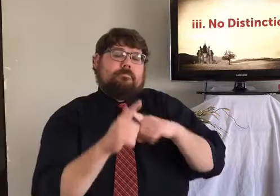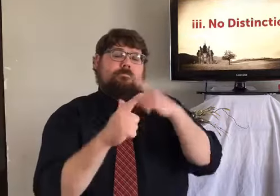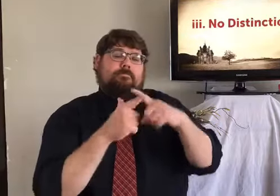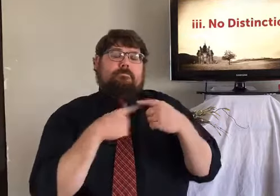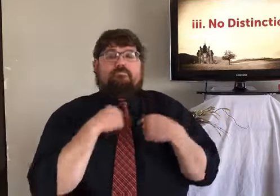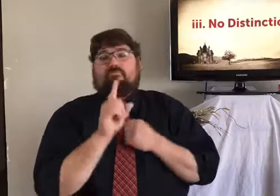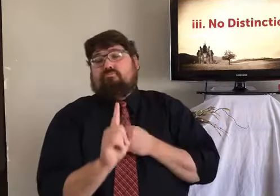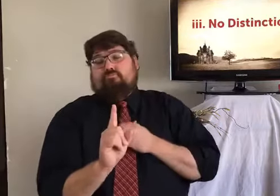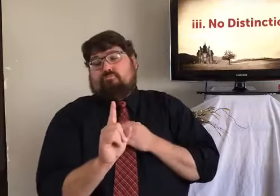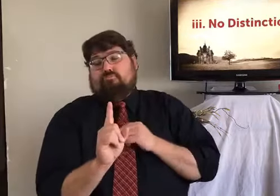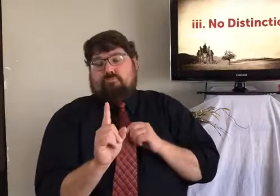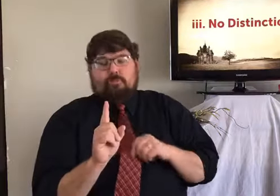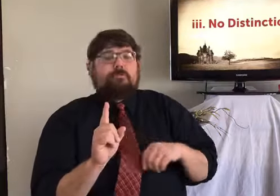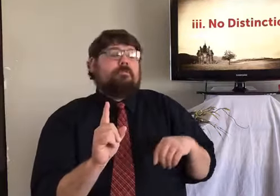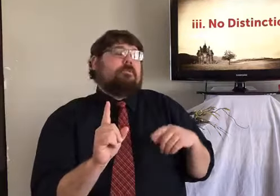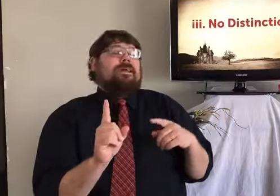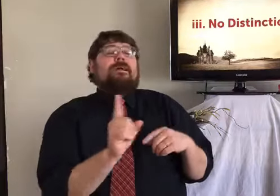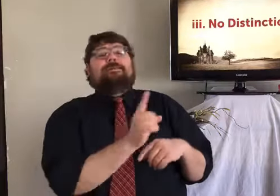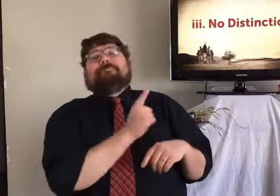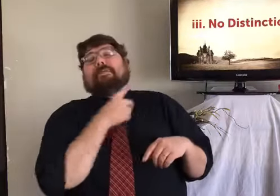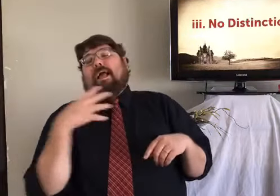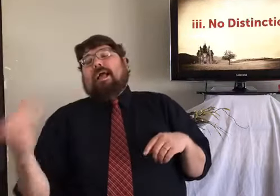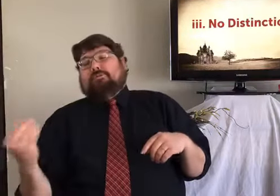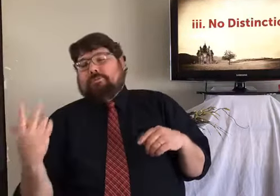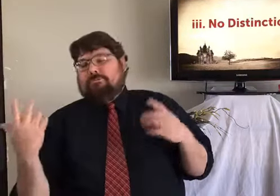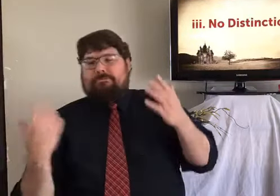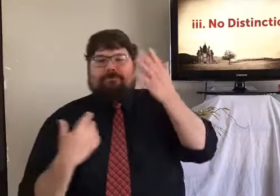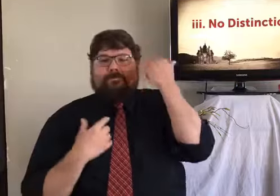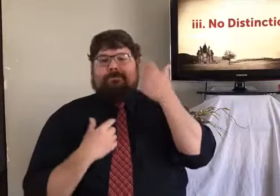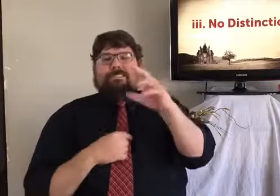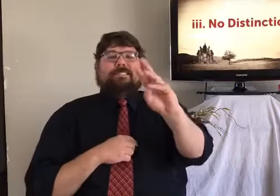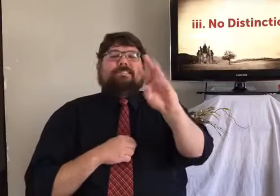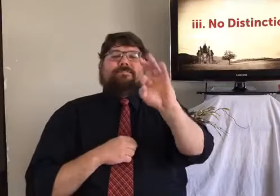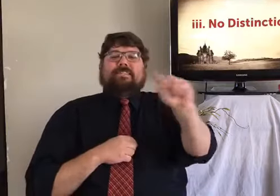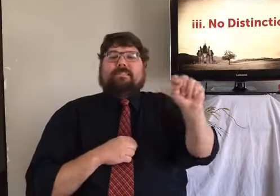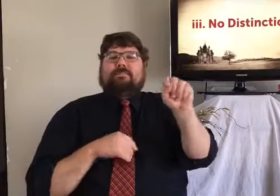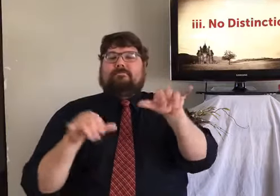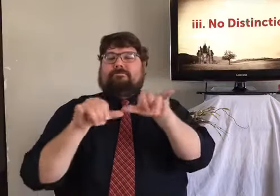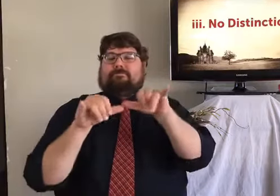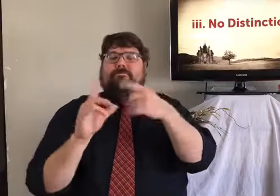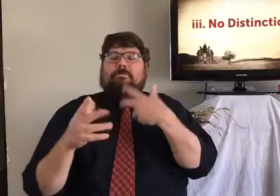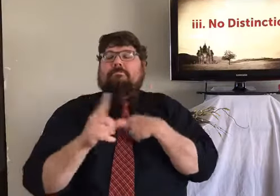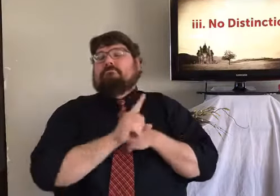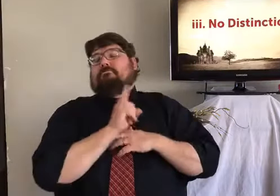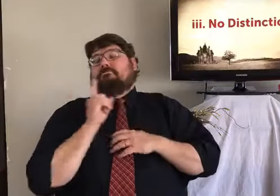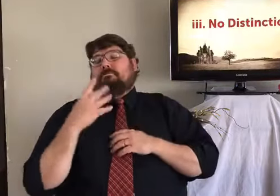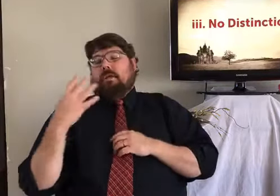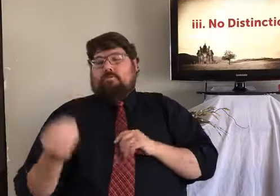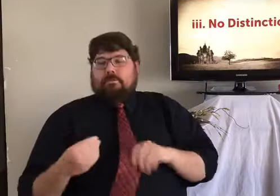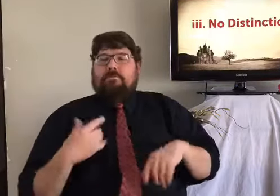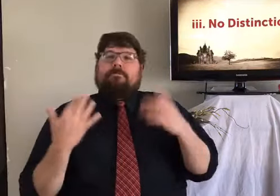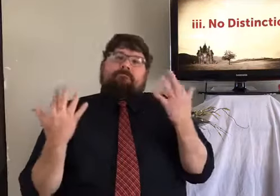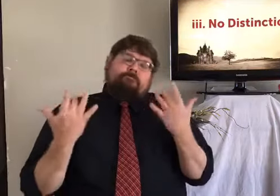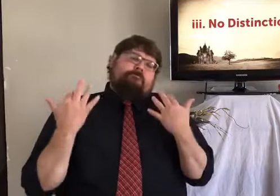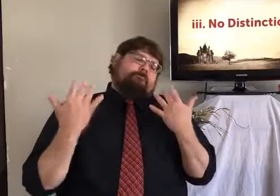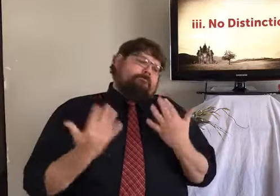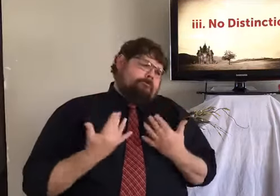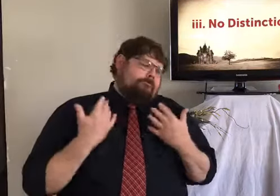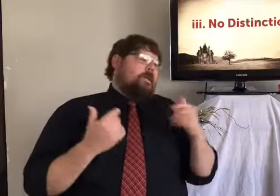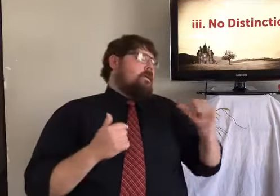I it. It was understood. was, you know. So I had to go outside and wait because, you know, they have, you know, the social distancing